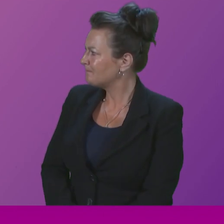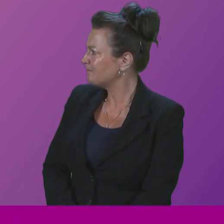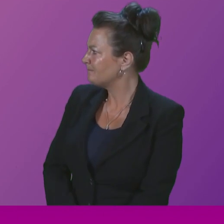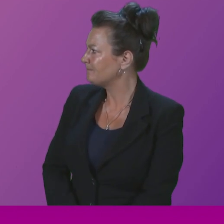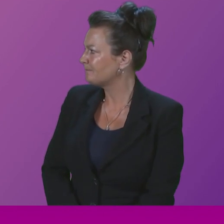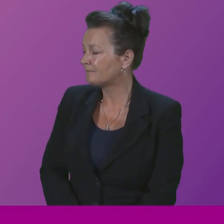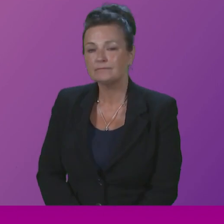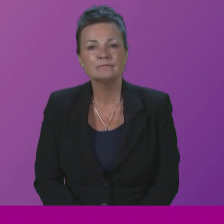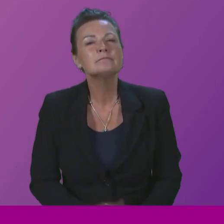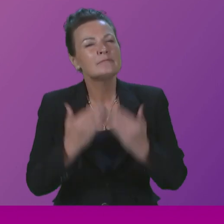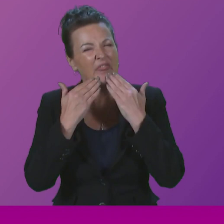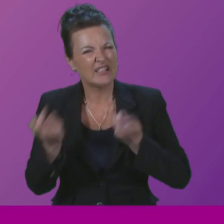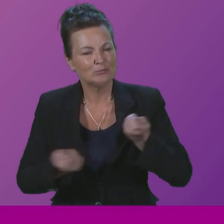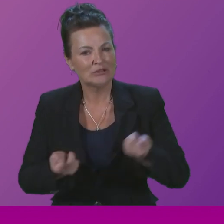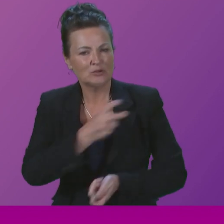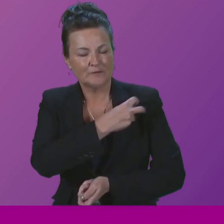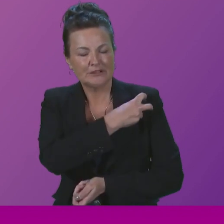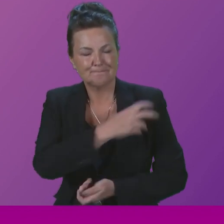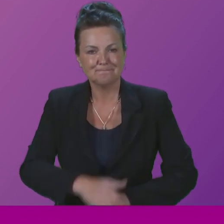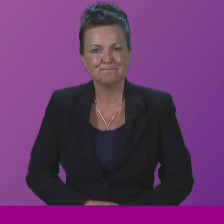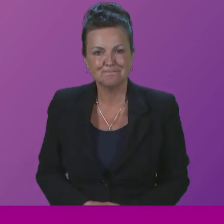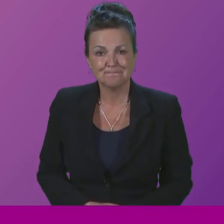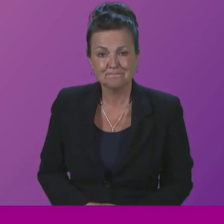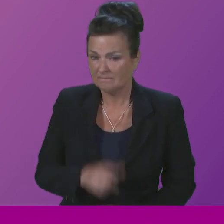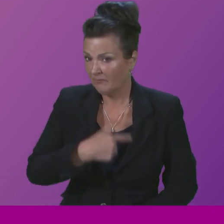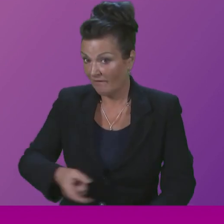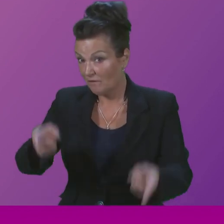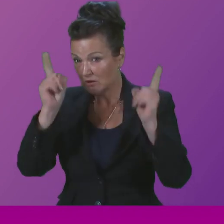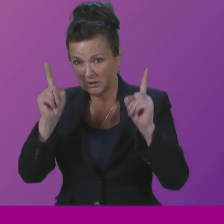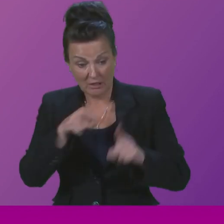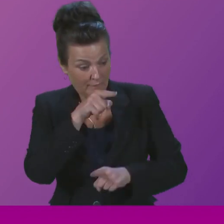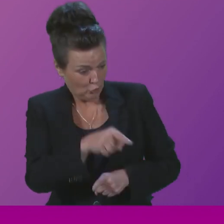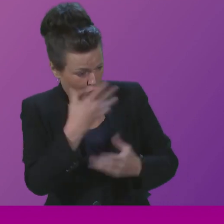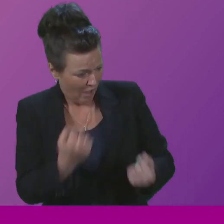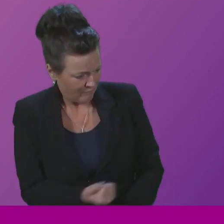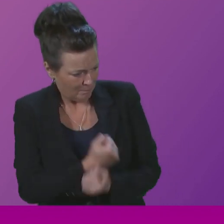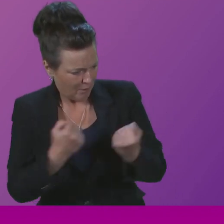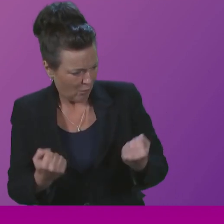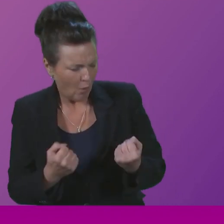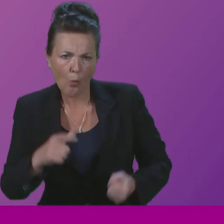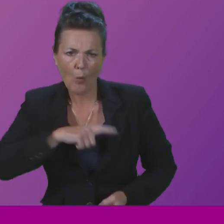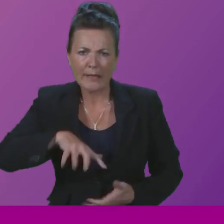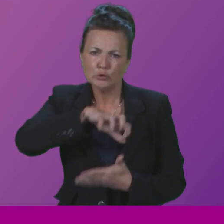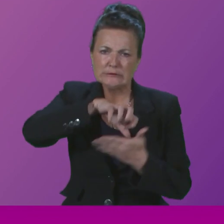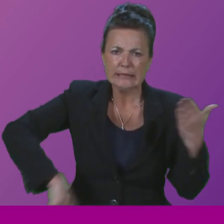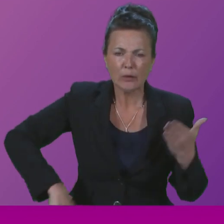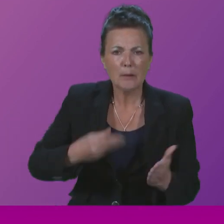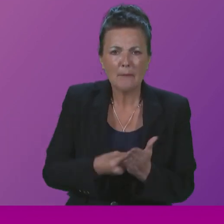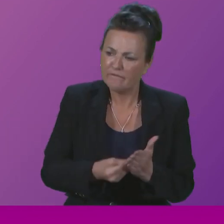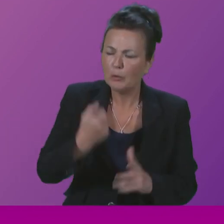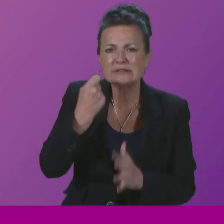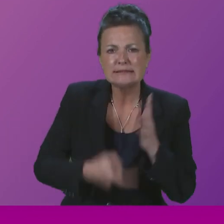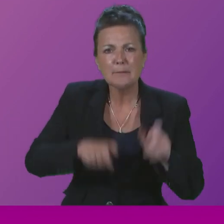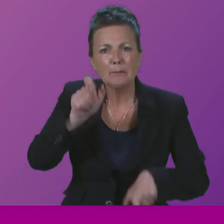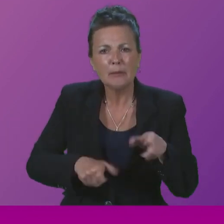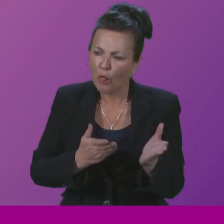Thank you, President and Officer. First Minister, if you have got all this power, why are you taking away money from disabled people in